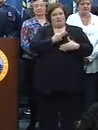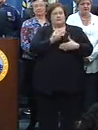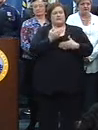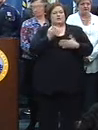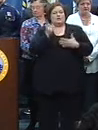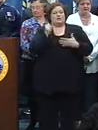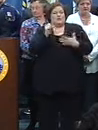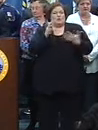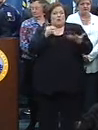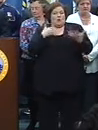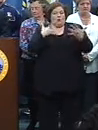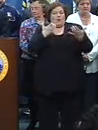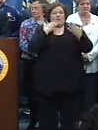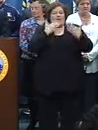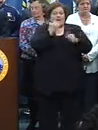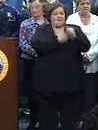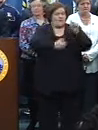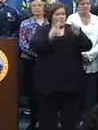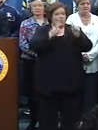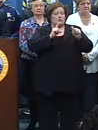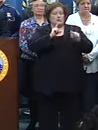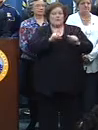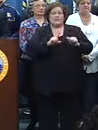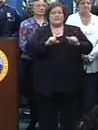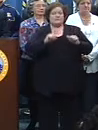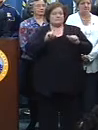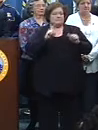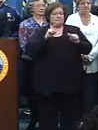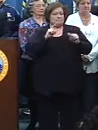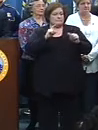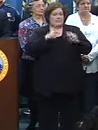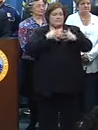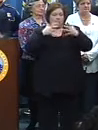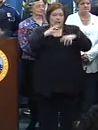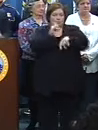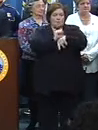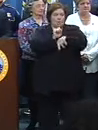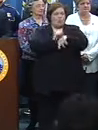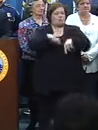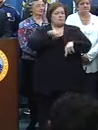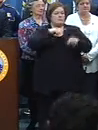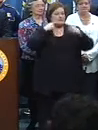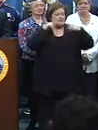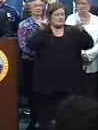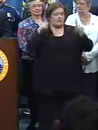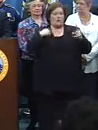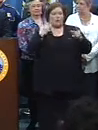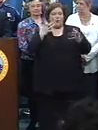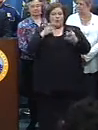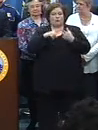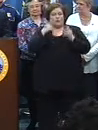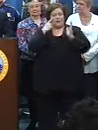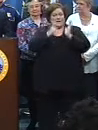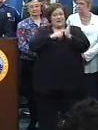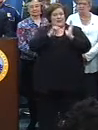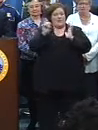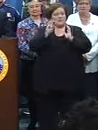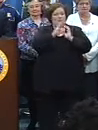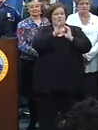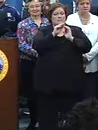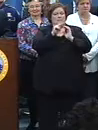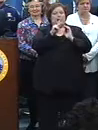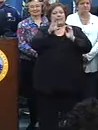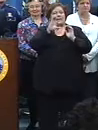this. So I want to thank everybody. It was a monumental effort. Again, I want to one more time recognize the East and the West Bank